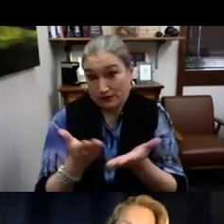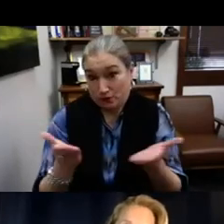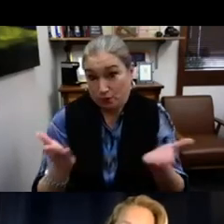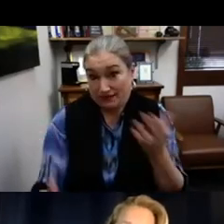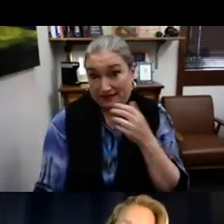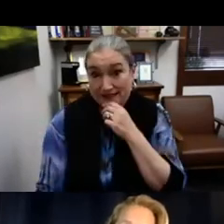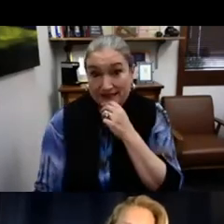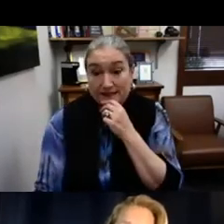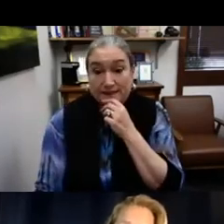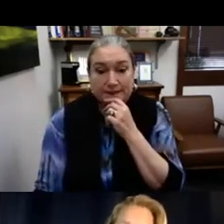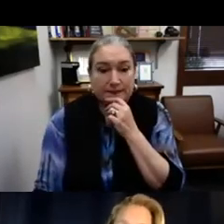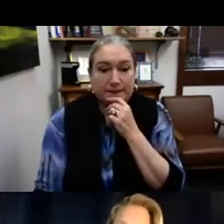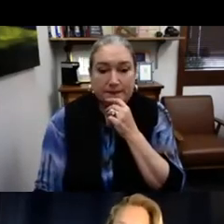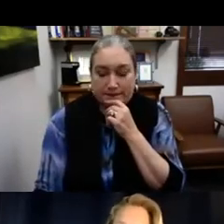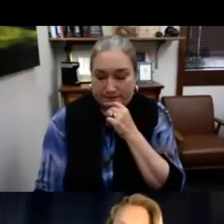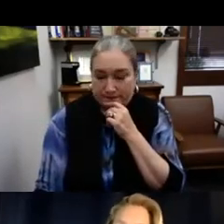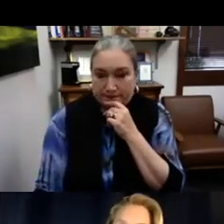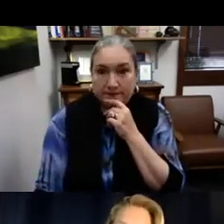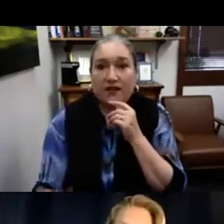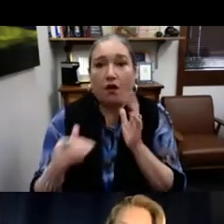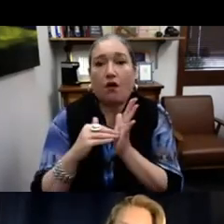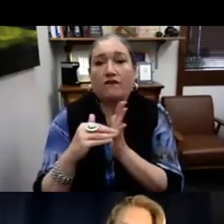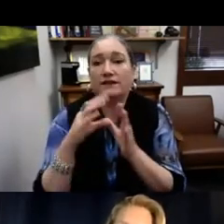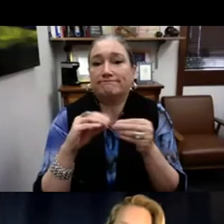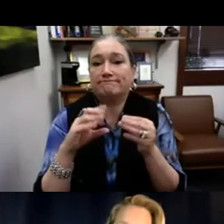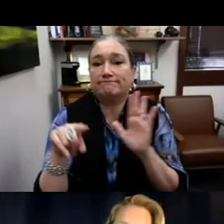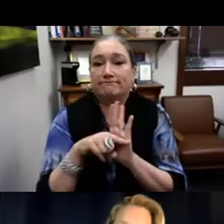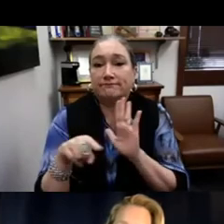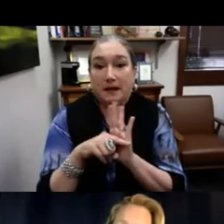exclusion of deaf professionals and their DCCW resources.